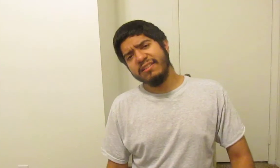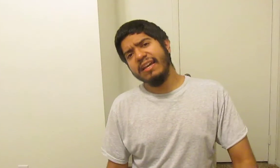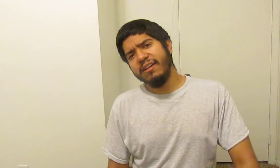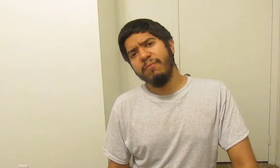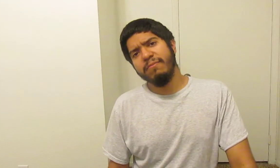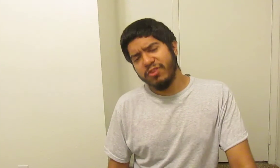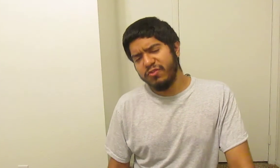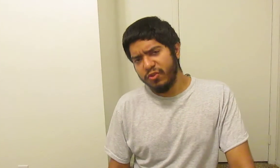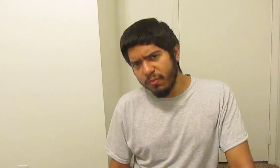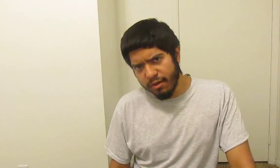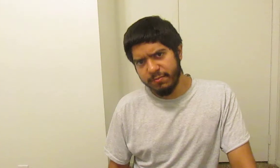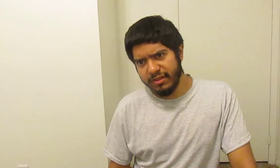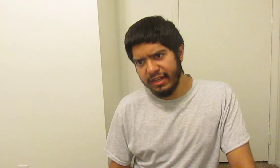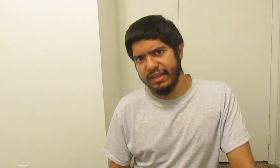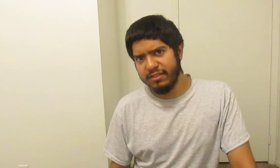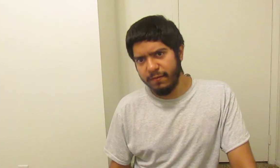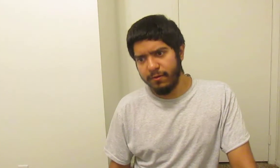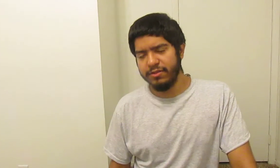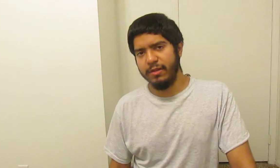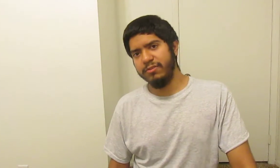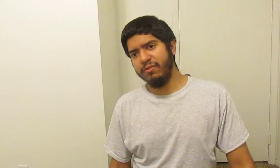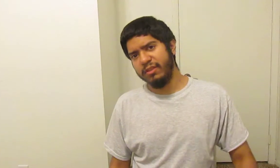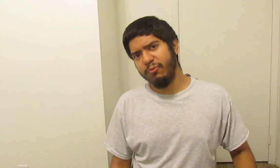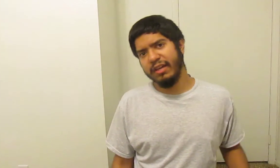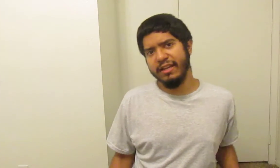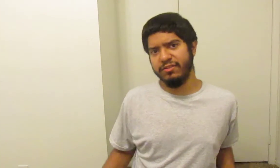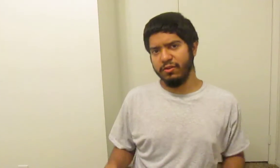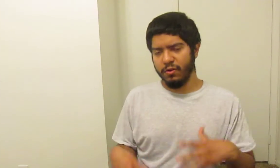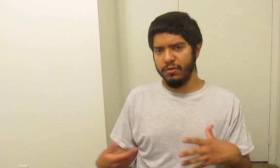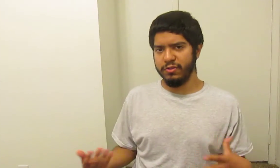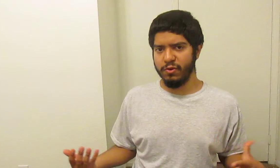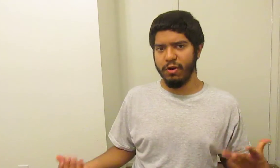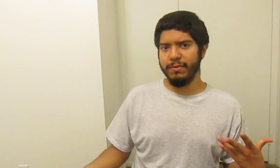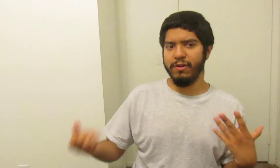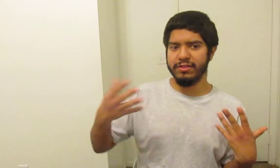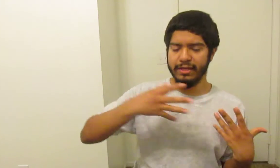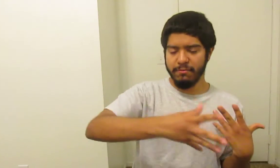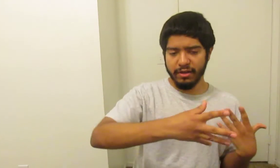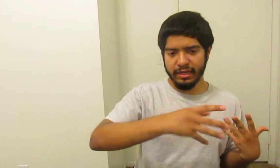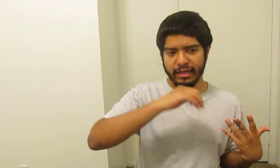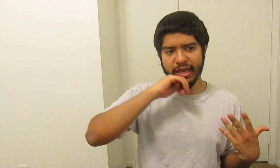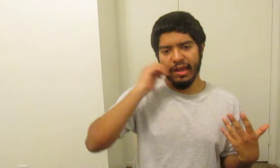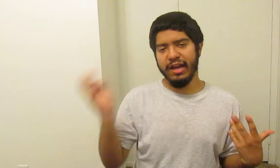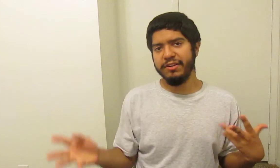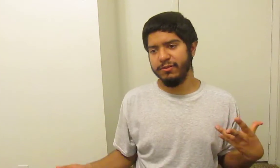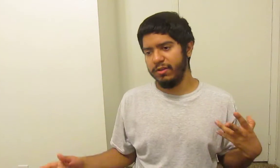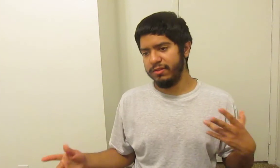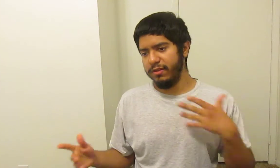stand up too much, but then again, it's the first episode. So, only thing we got is their goals, where Robi wants to get money, and Hachi wants to